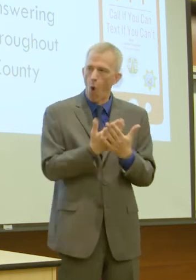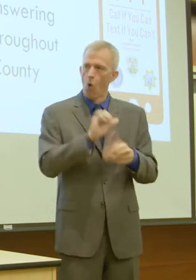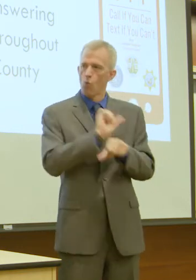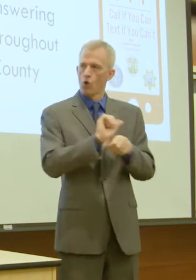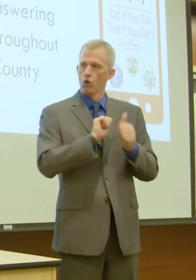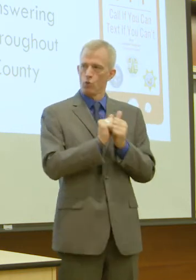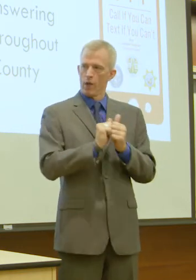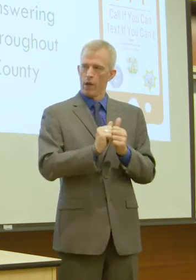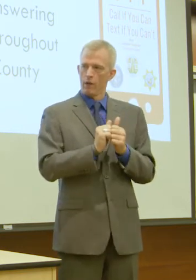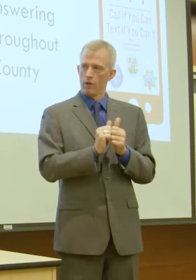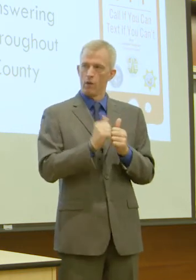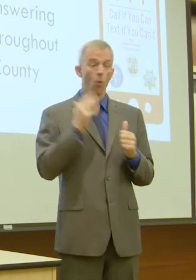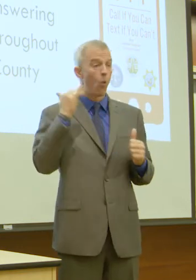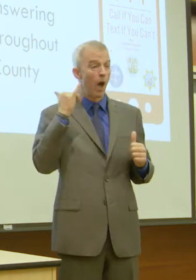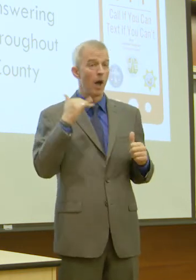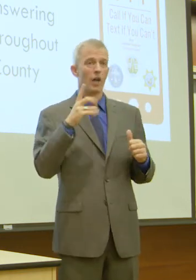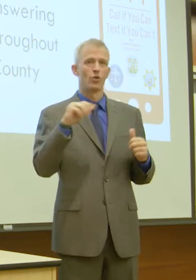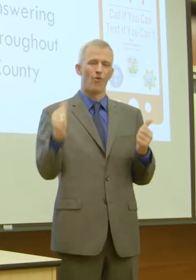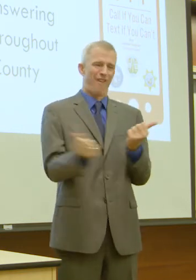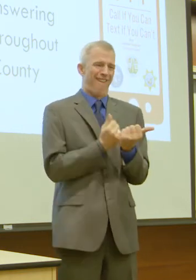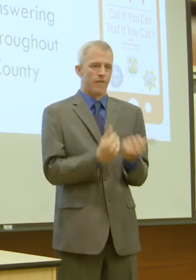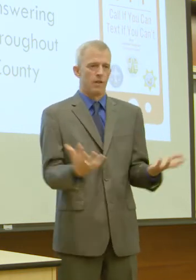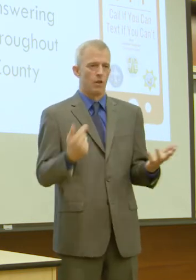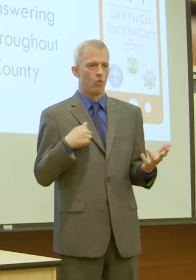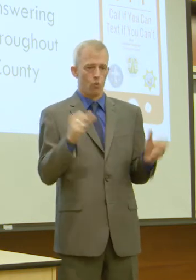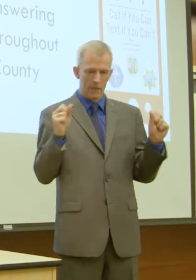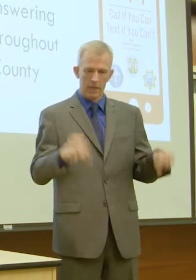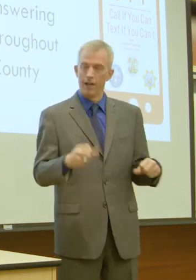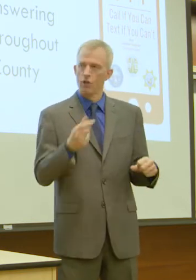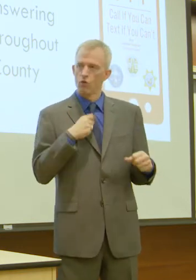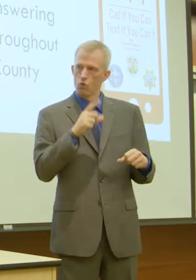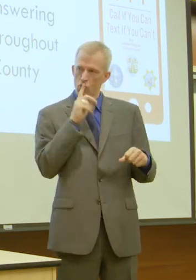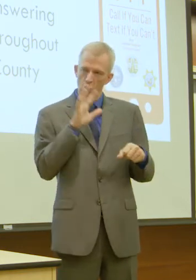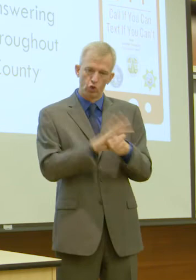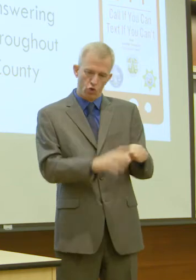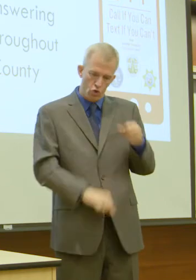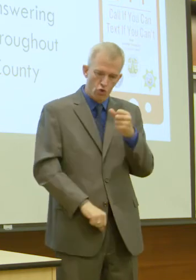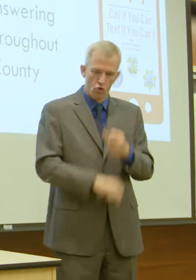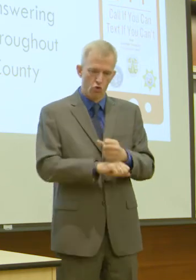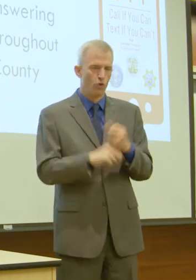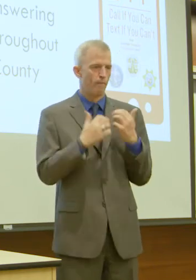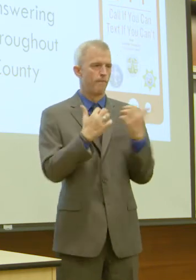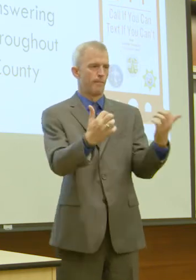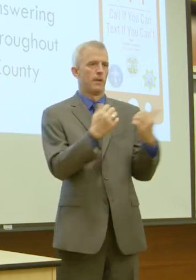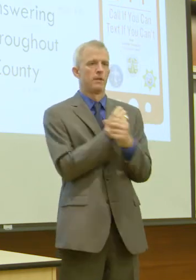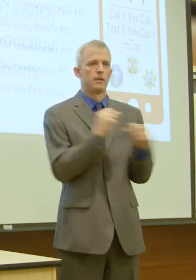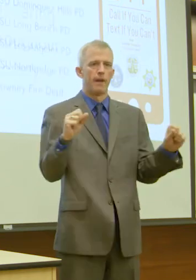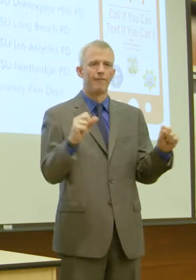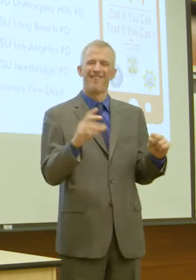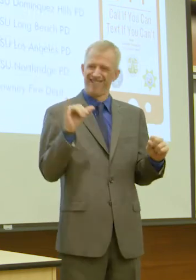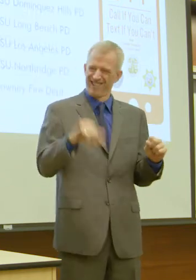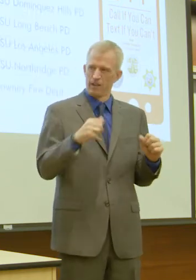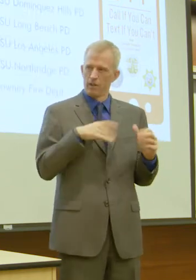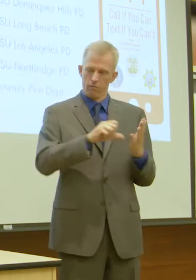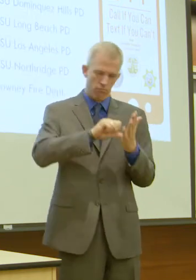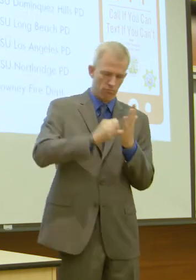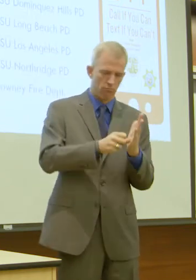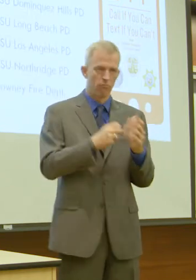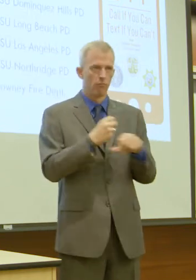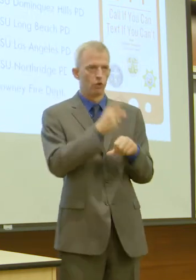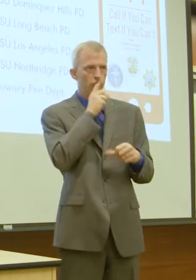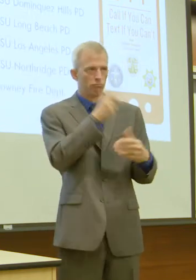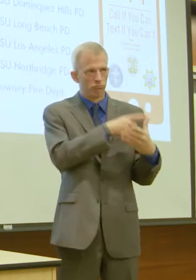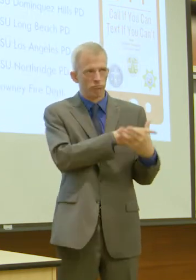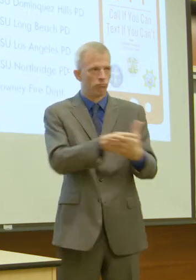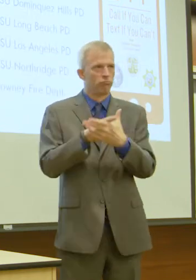to do everything that we can to ensure public safety. And that's what I want everybody to walk away with in the big picture sense. Remember